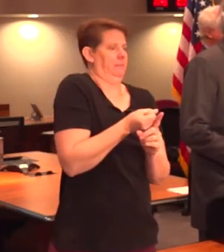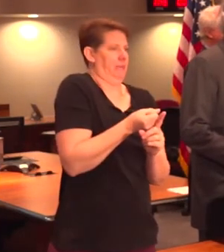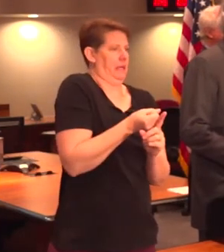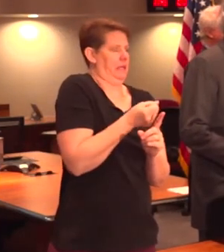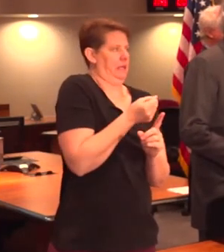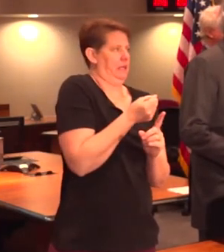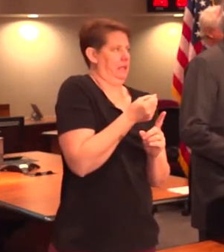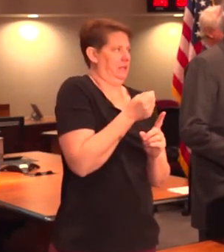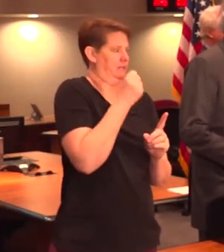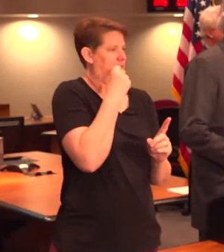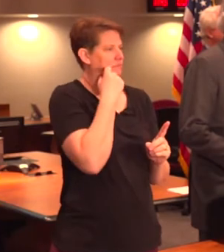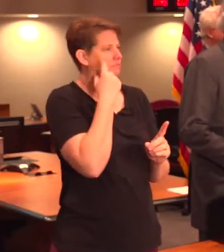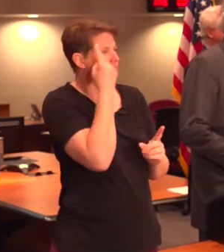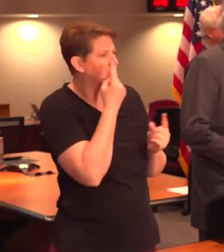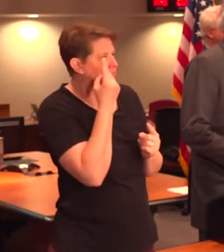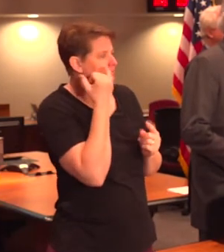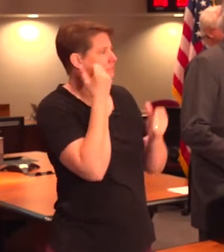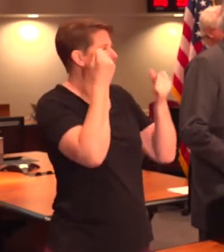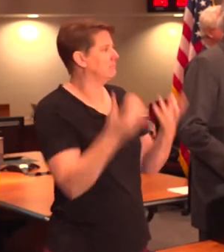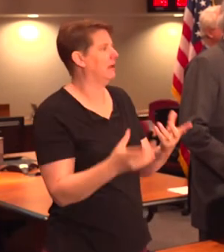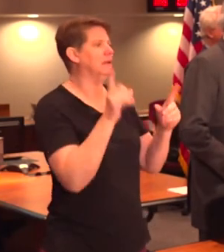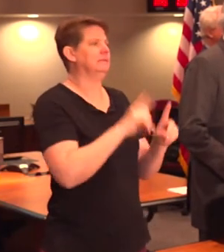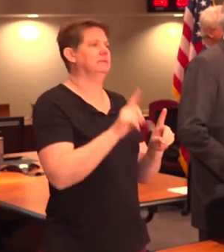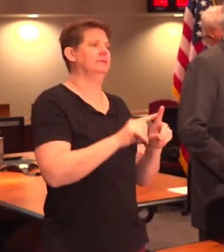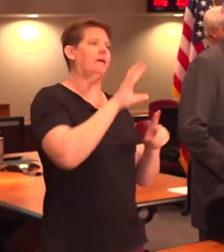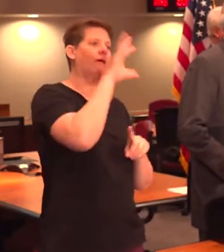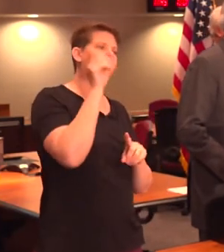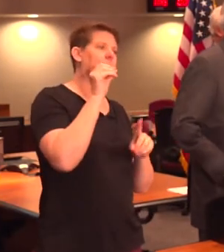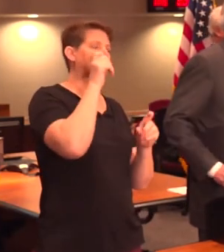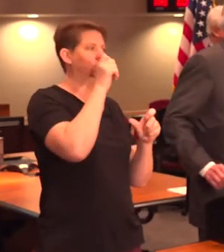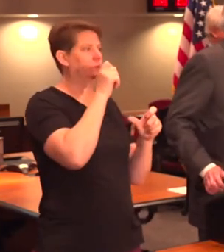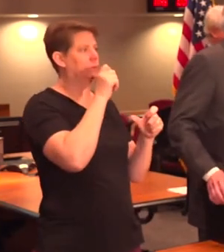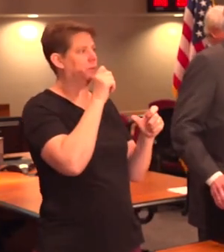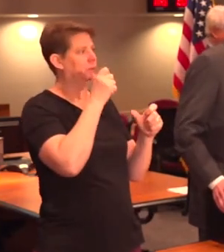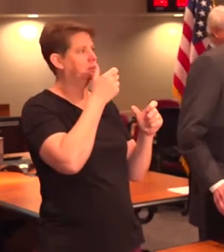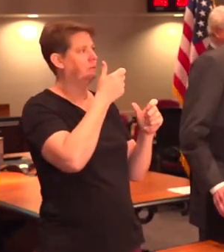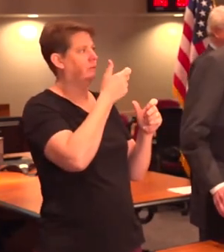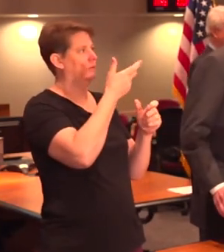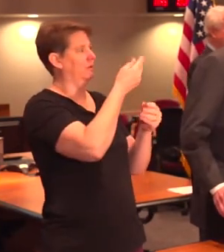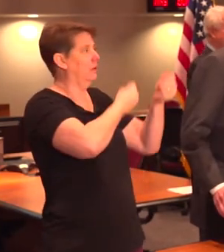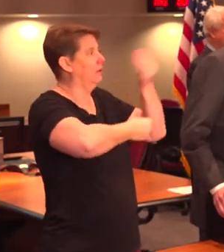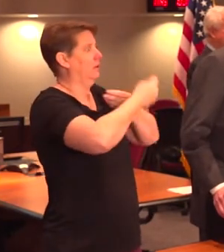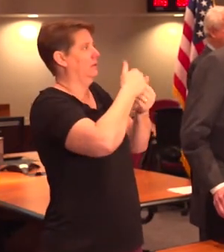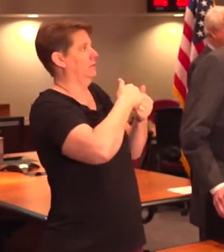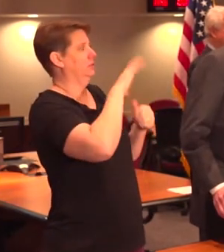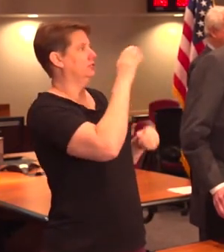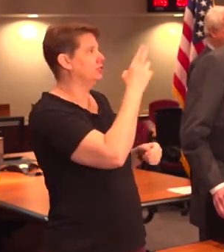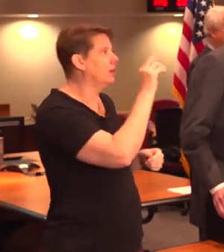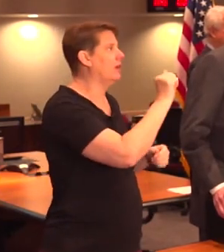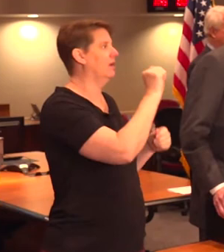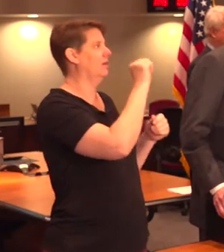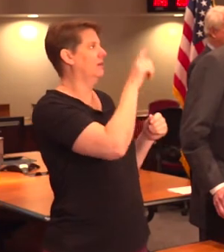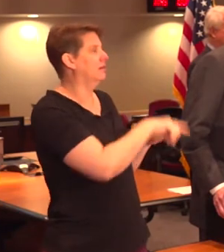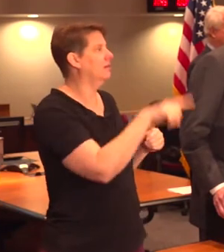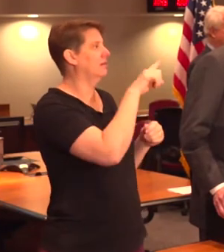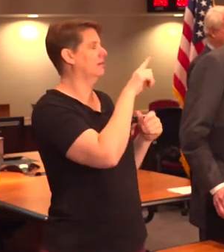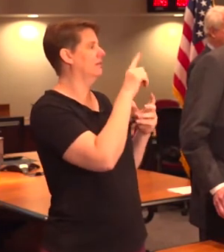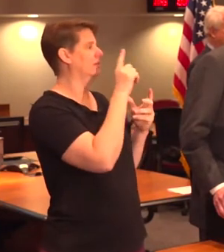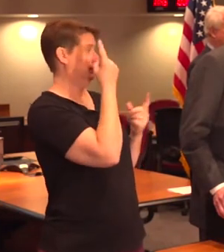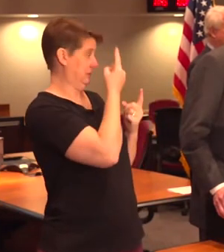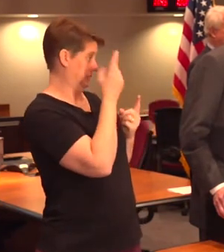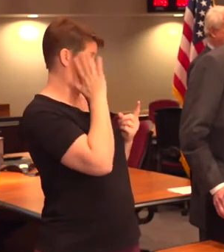something that, like, you know, with a lot of different companies dealing with China and Korea, do think this is something that, you know, will alter a lot of